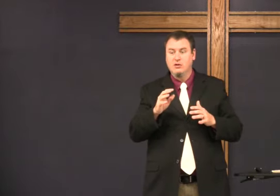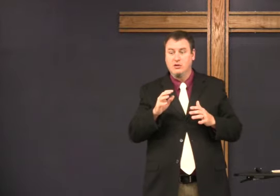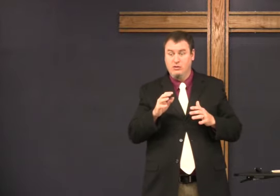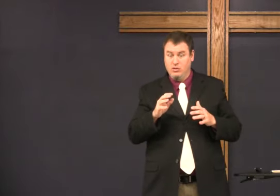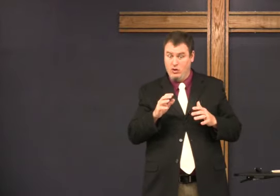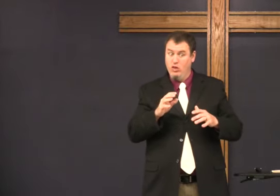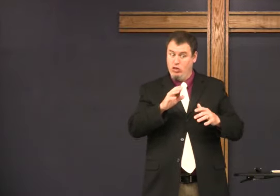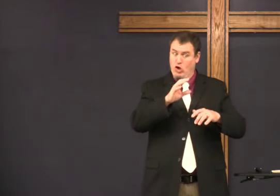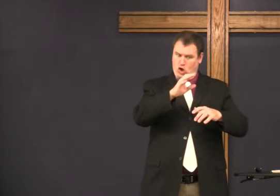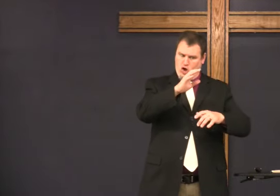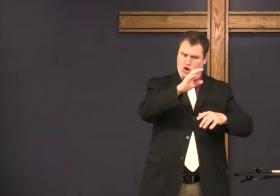Predicting...